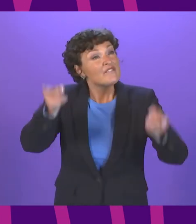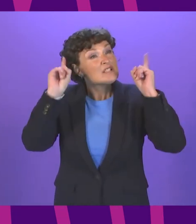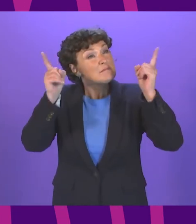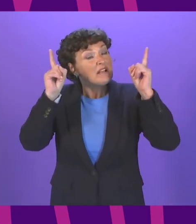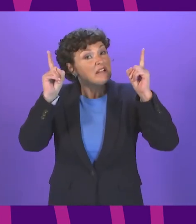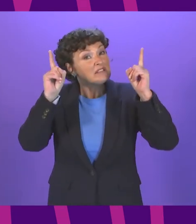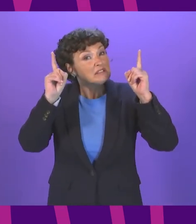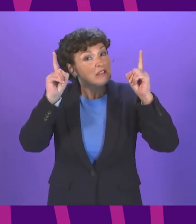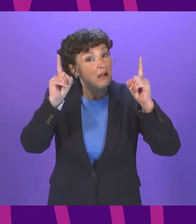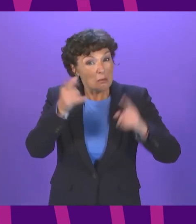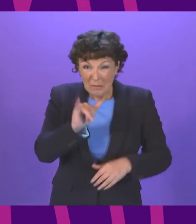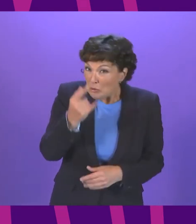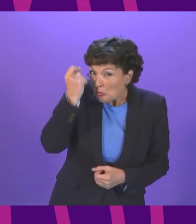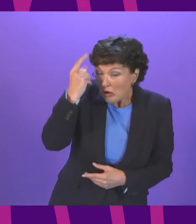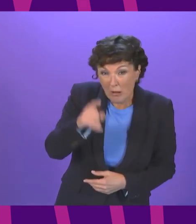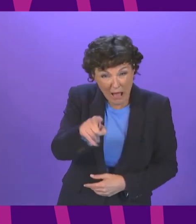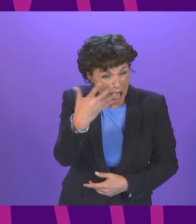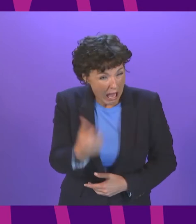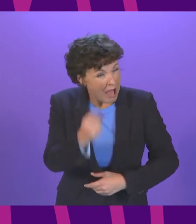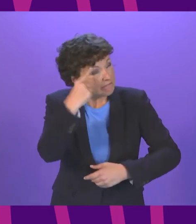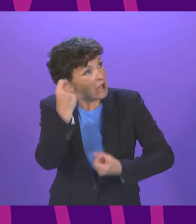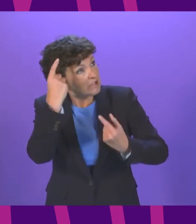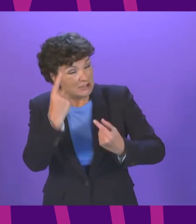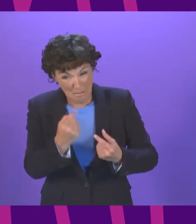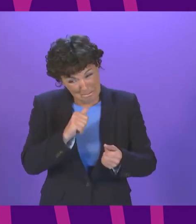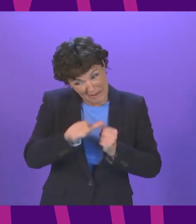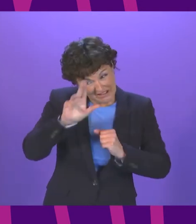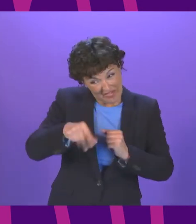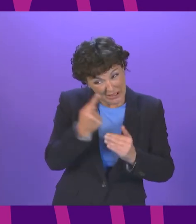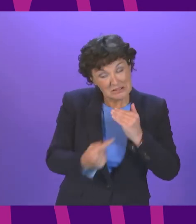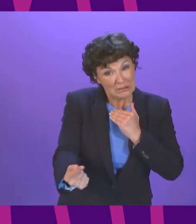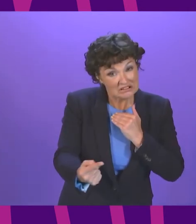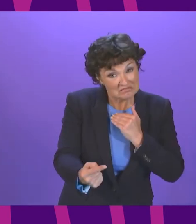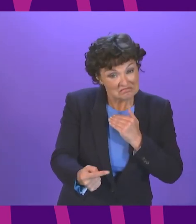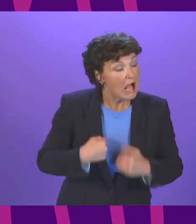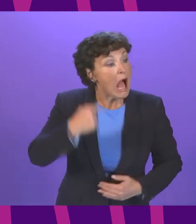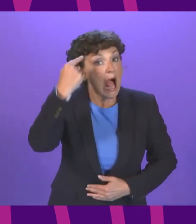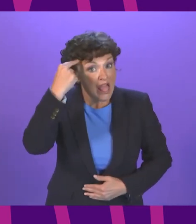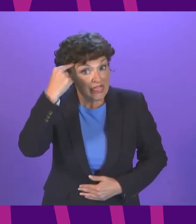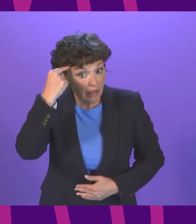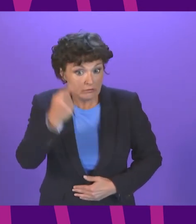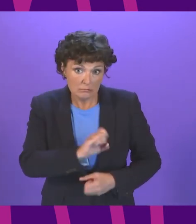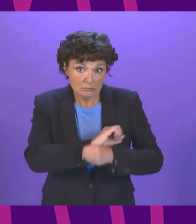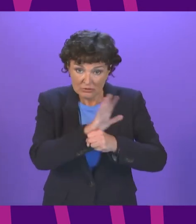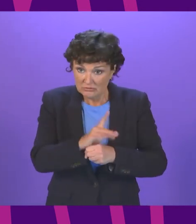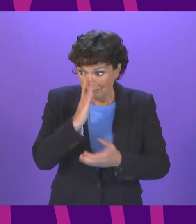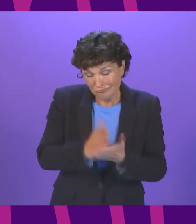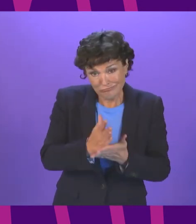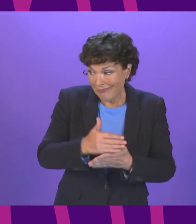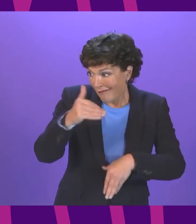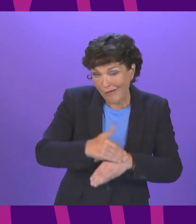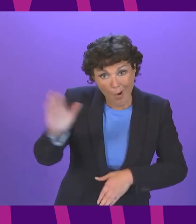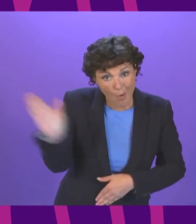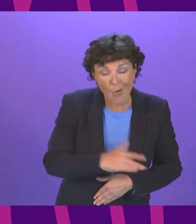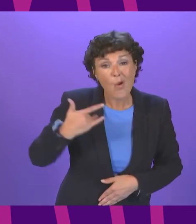bigger than independence. I accept the pandemic has changed all of our lives and it has left a devastating legacy that we must confront